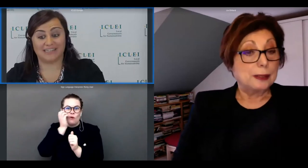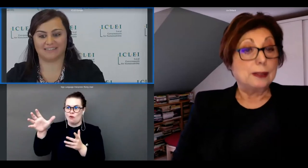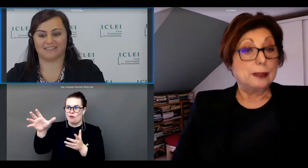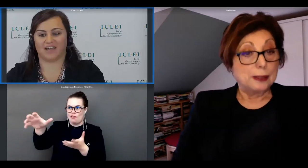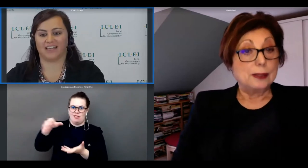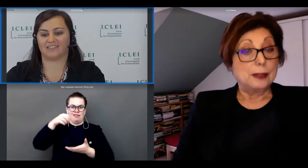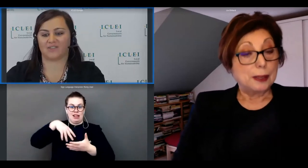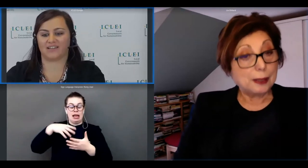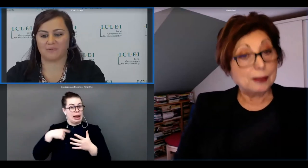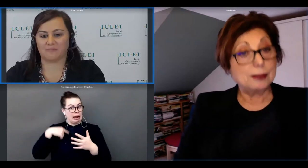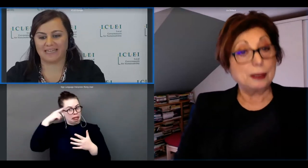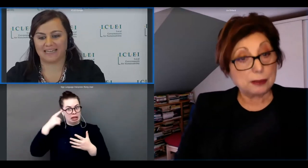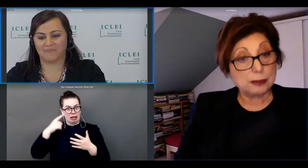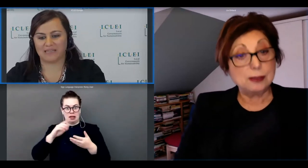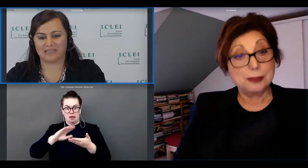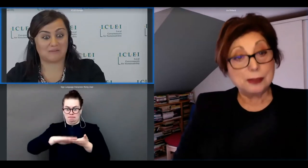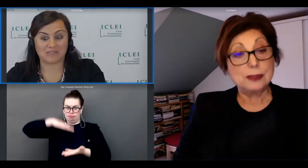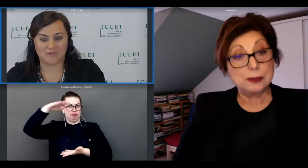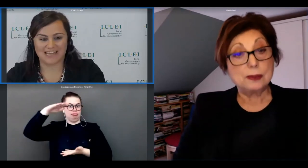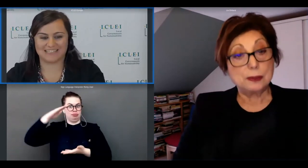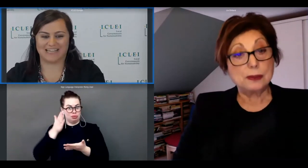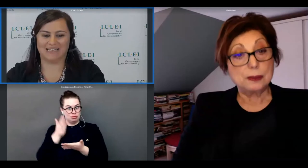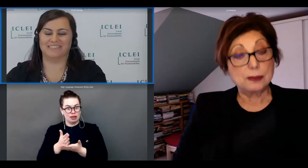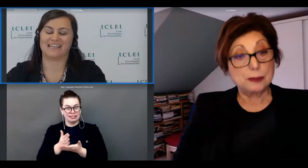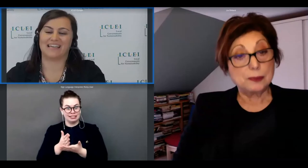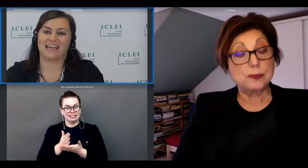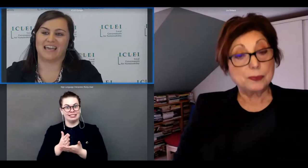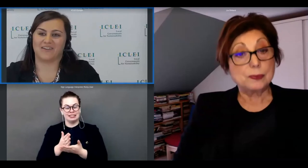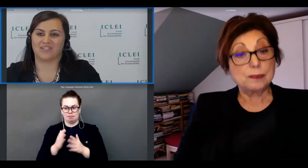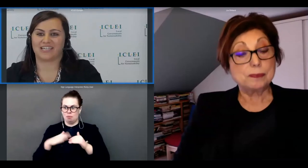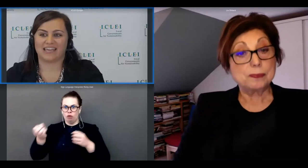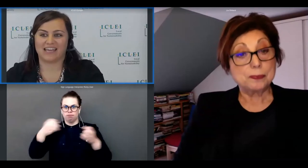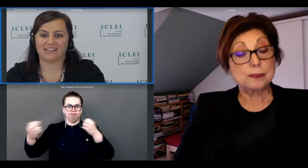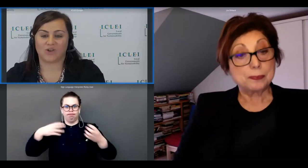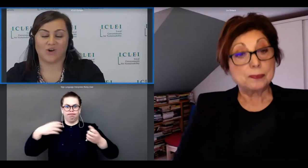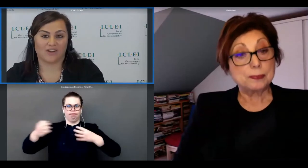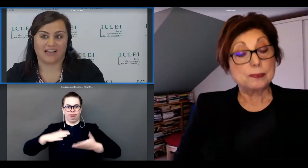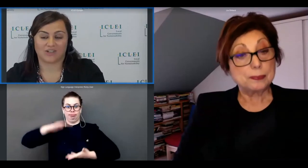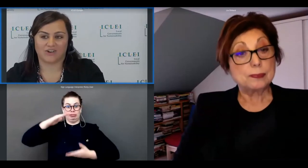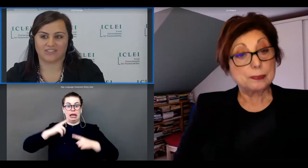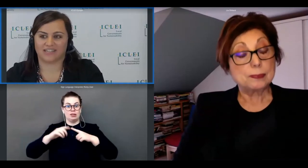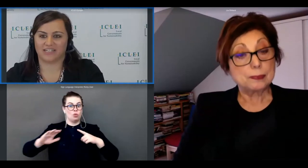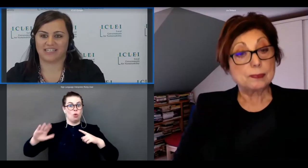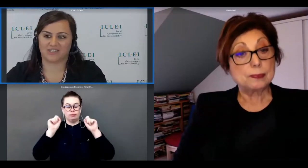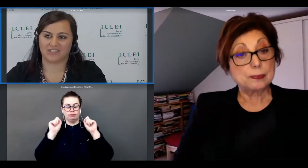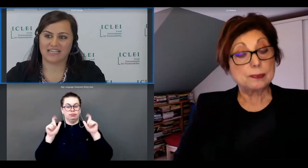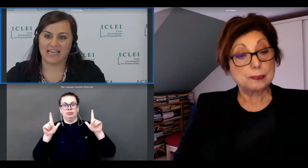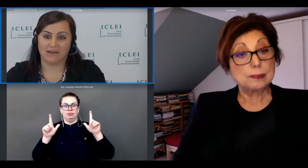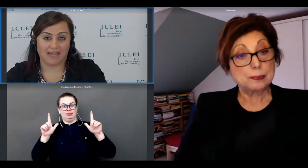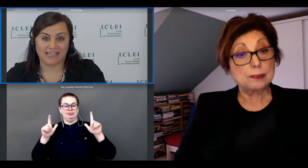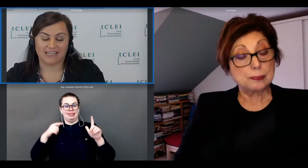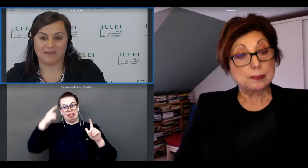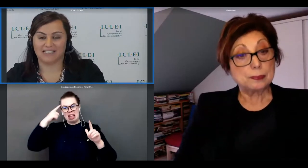predict right so there's a big there's a big surprise element uh which i think has all has caught our attention